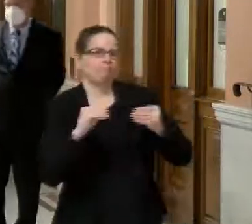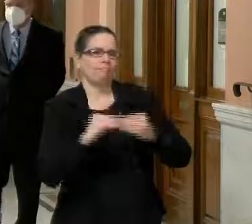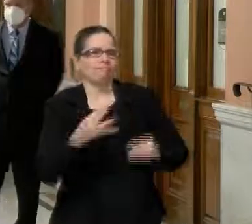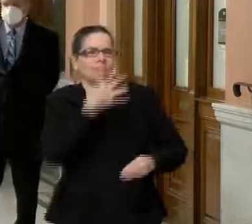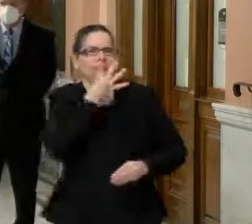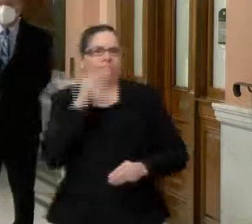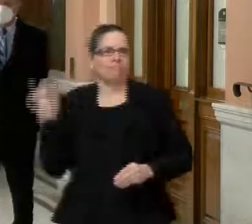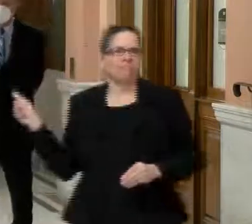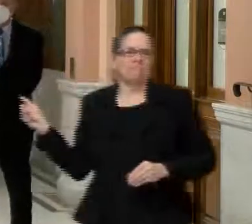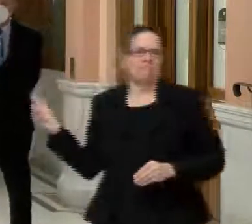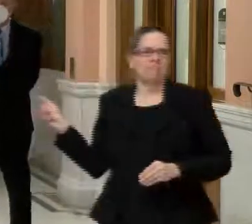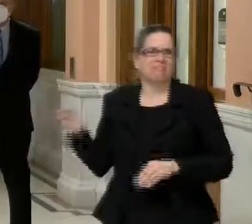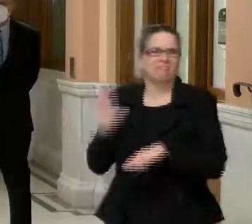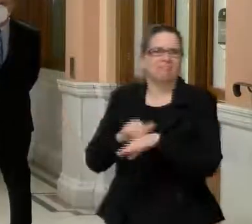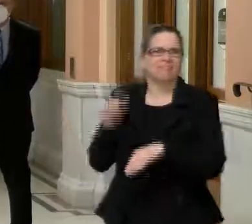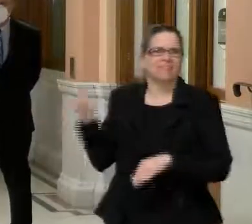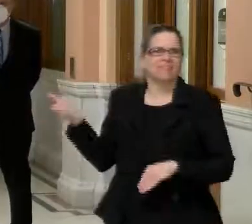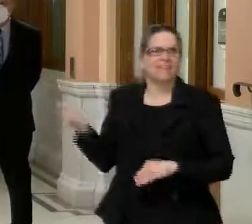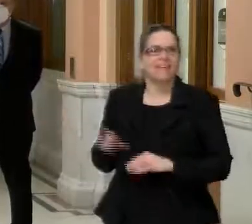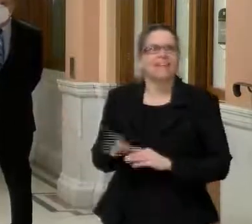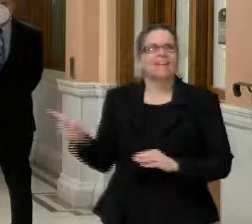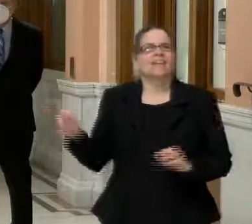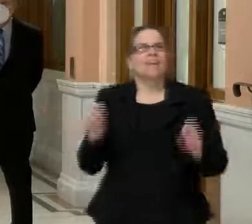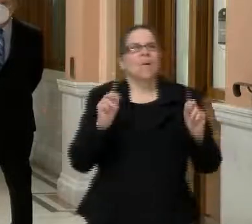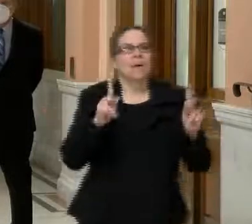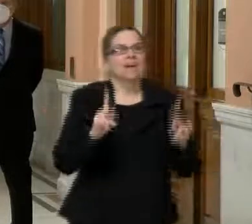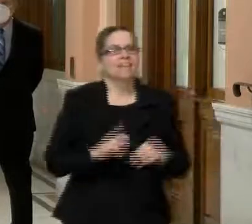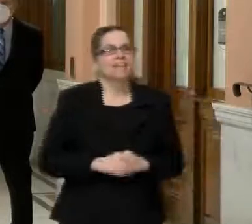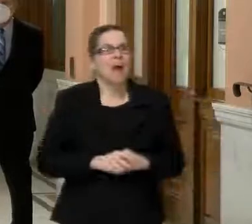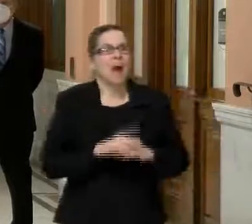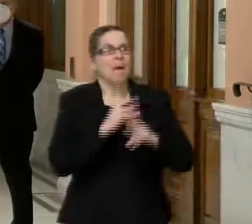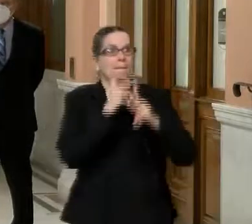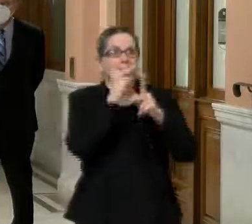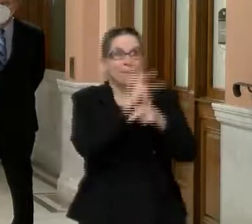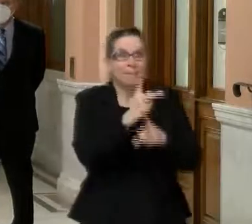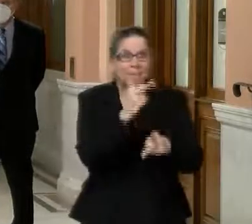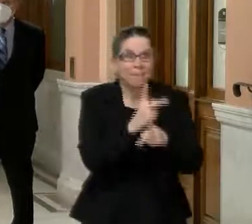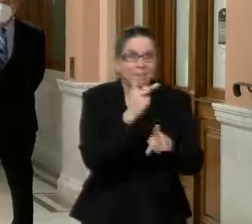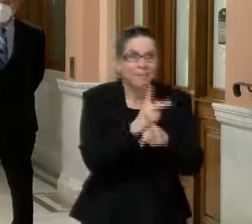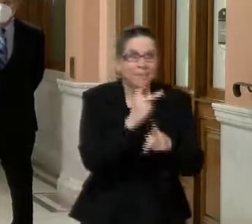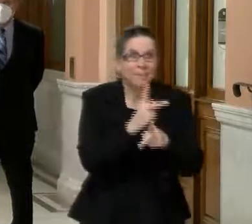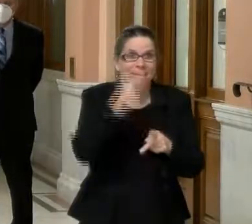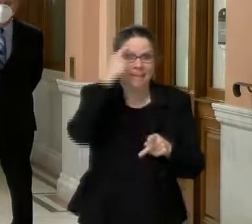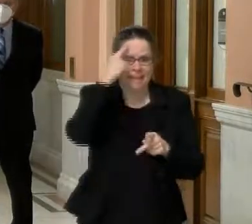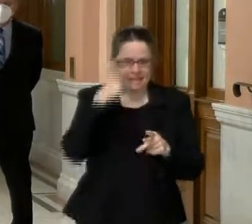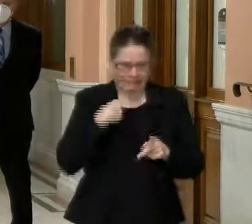You're reading my mind doc. was like, be careful, be careful, be careful. Um,